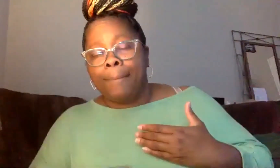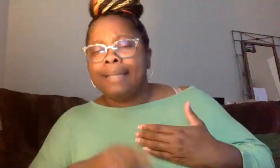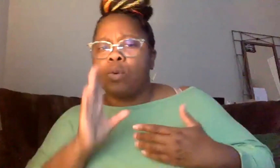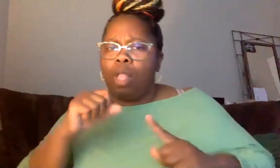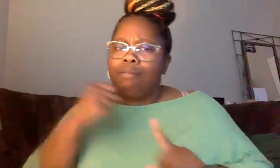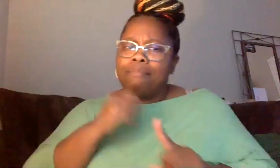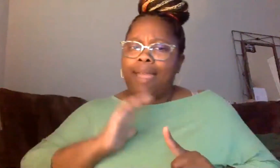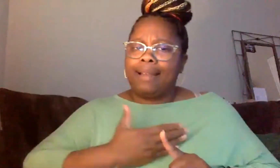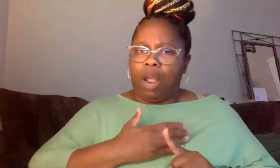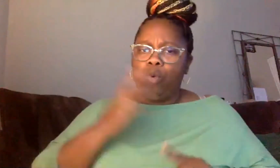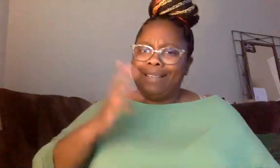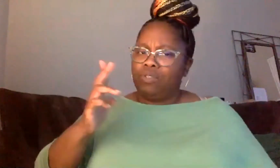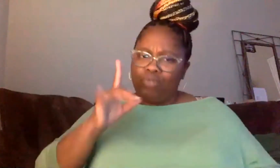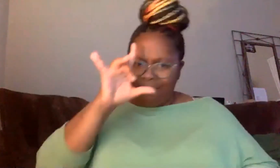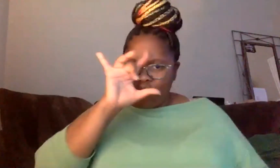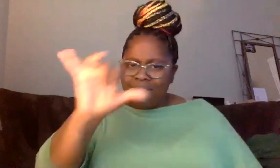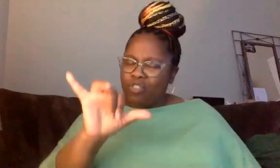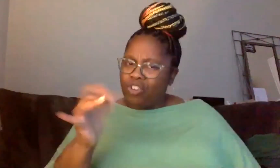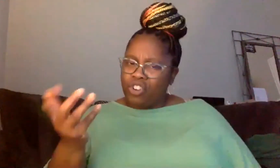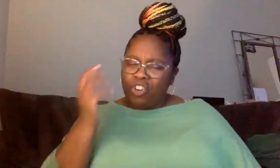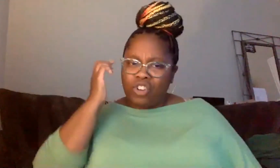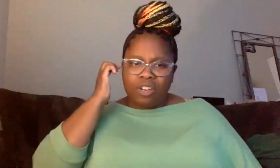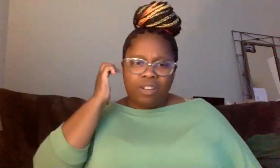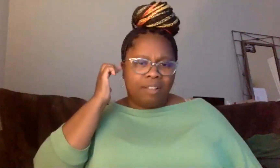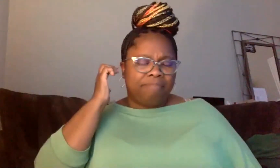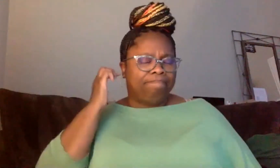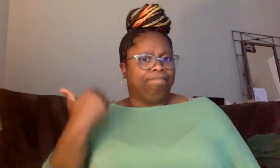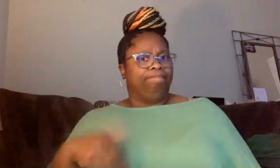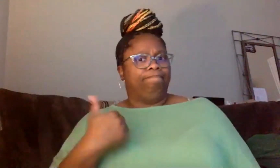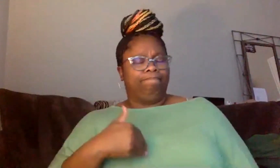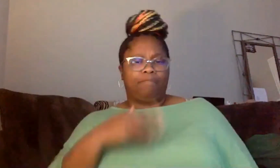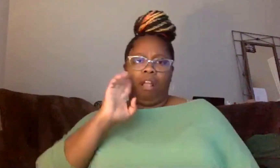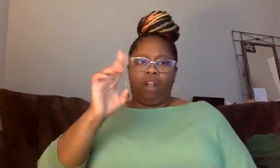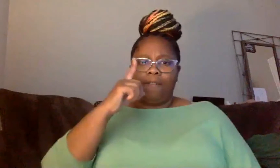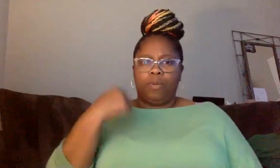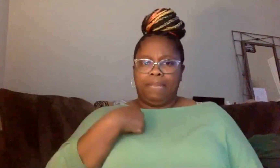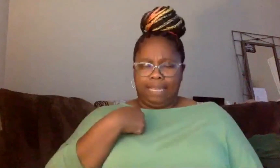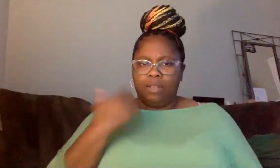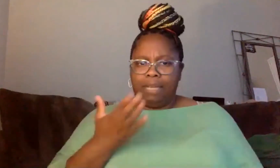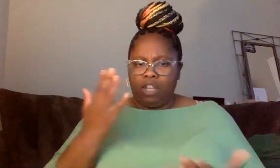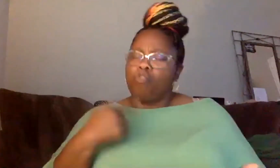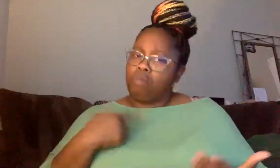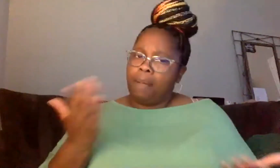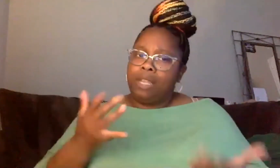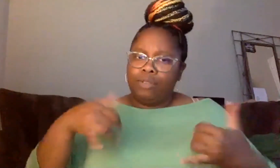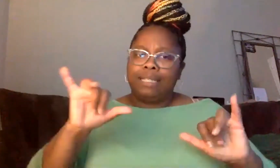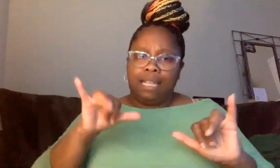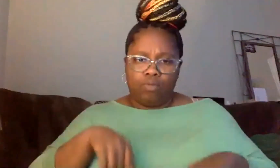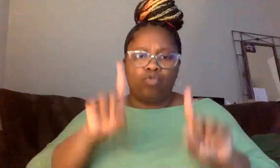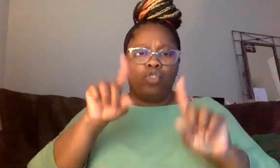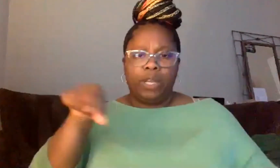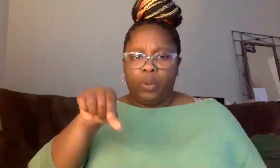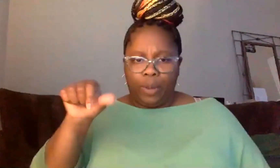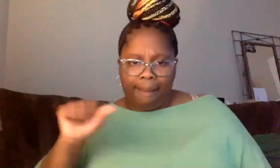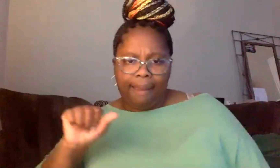our people will persevere in this time. So I'm just honored to be here. I'll be here doing Q&A as well. But I just wanted to give you a little